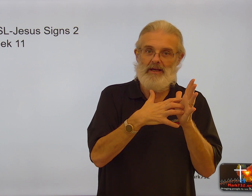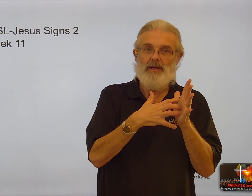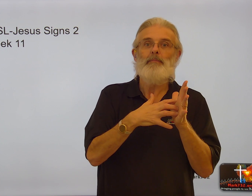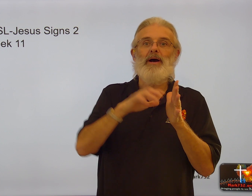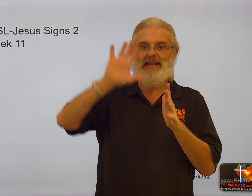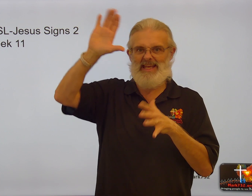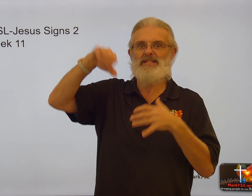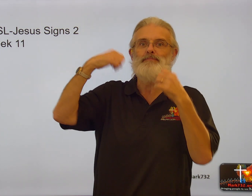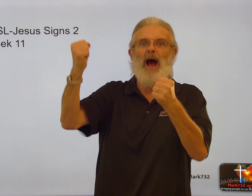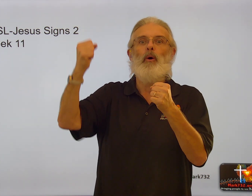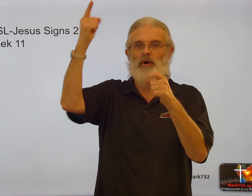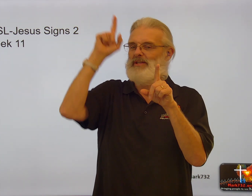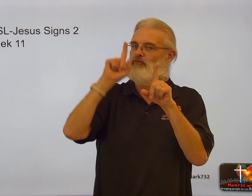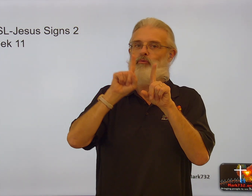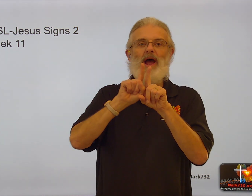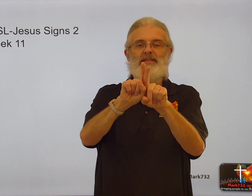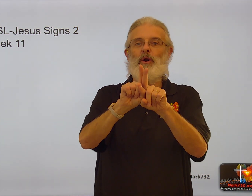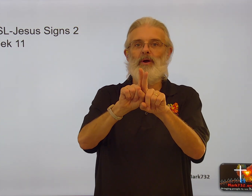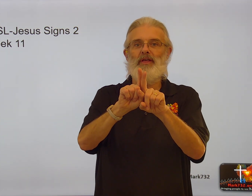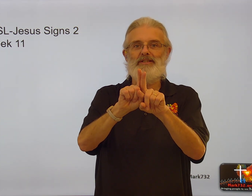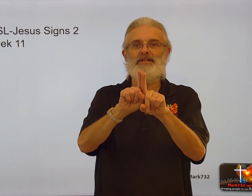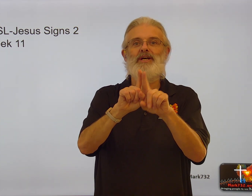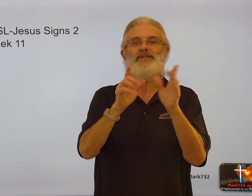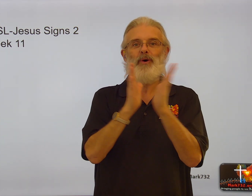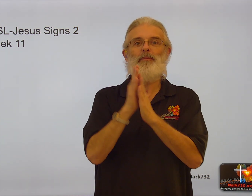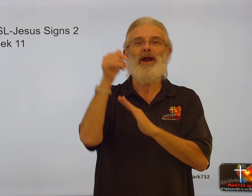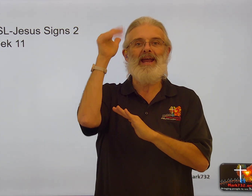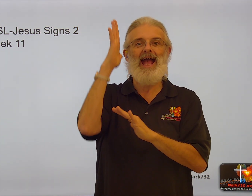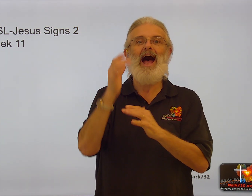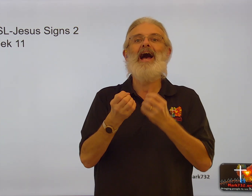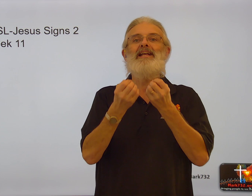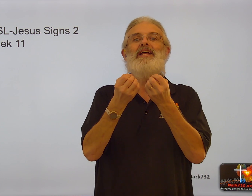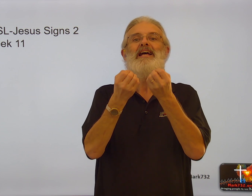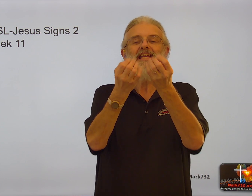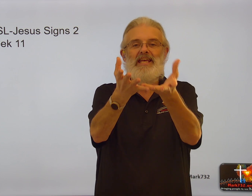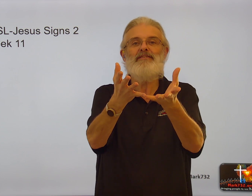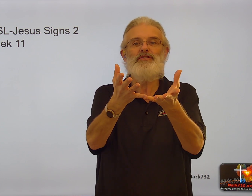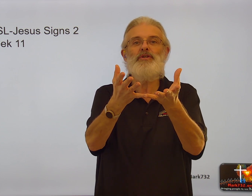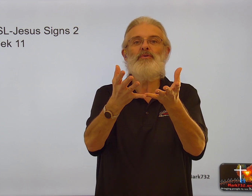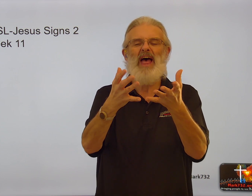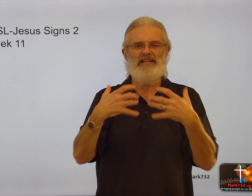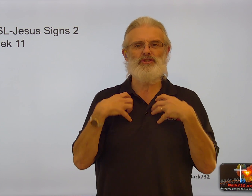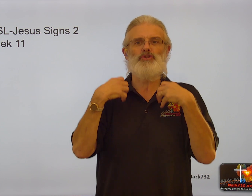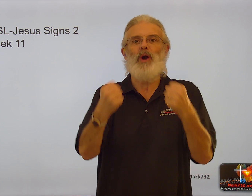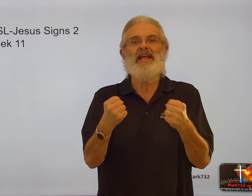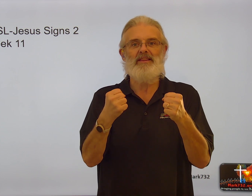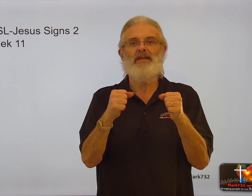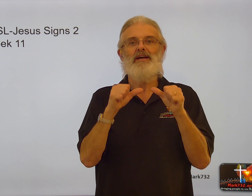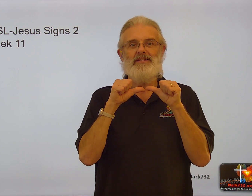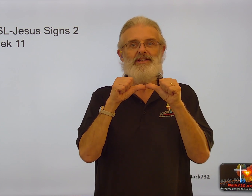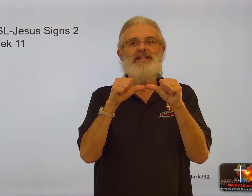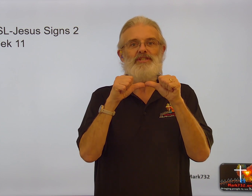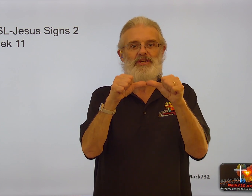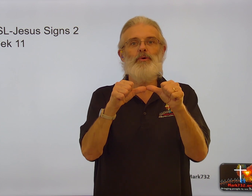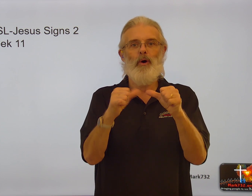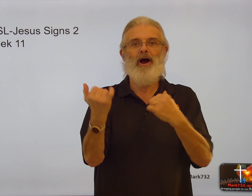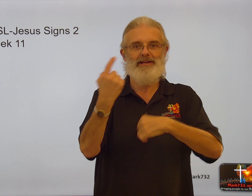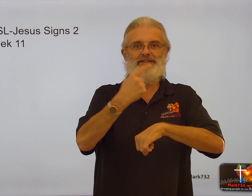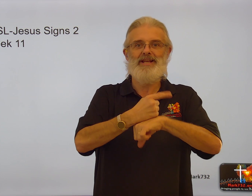but his power is right there with us. So I pray God gives you that strength to continue on today.